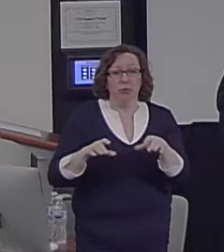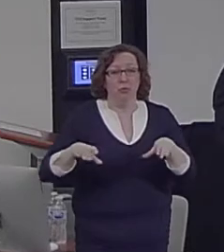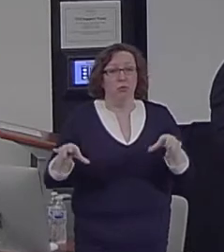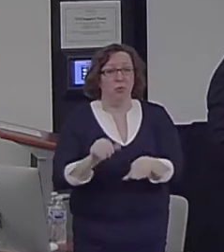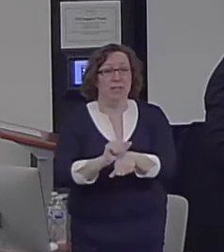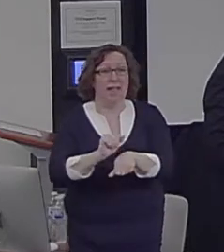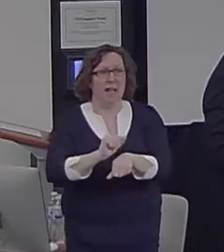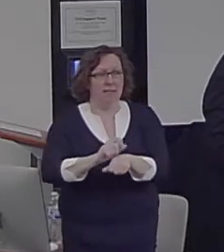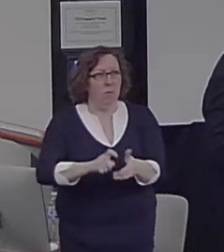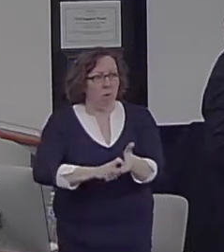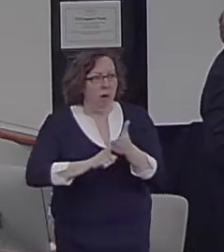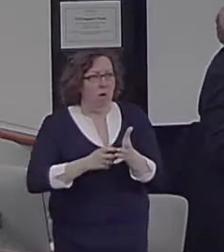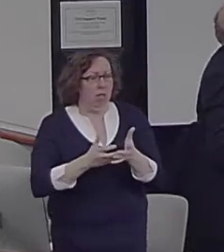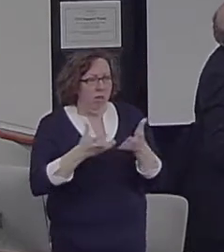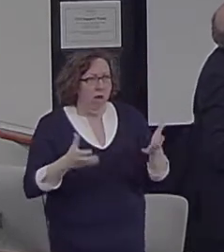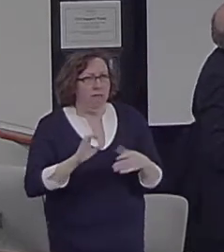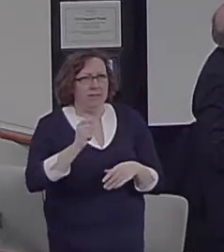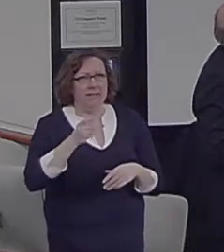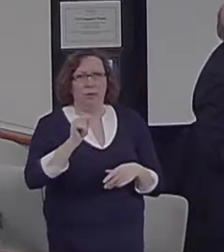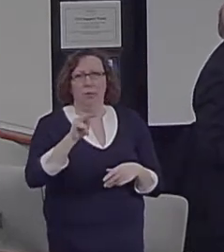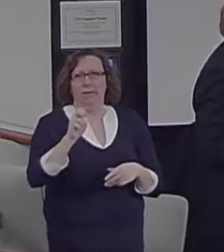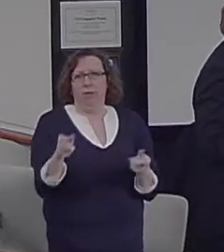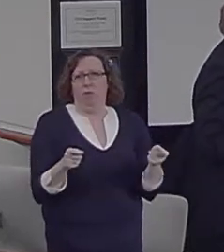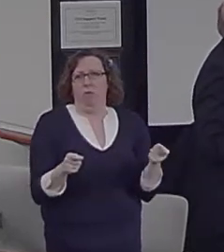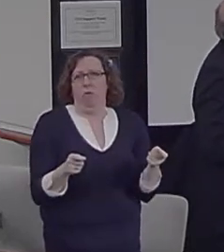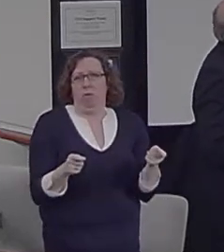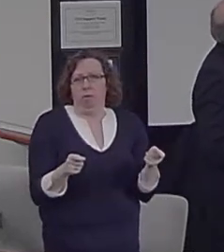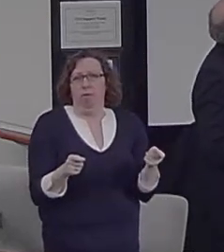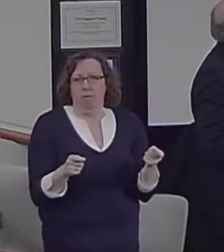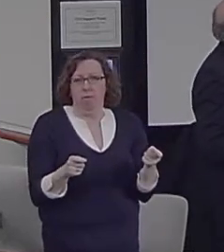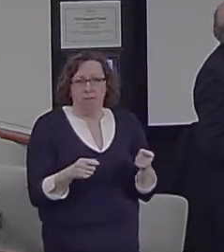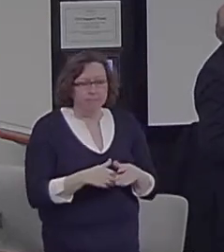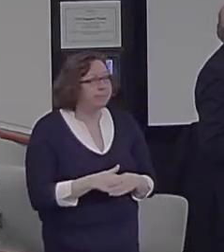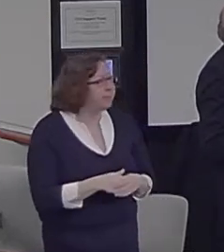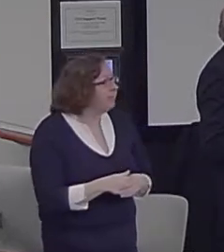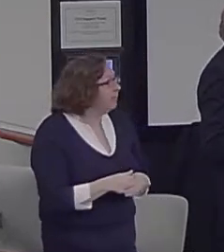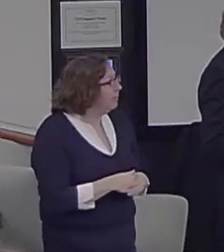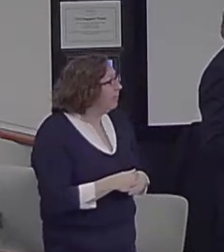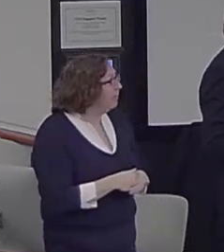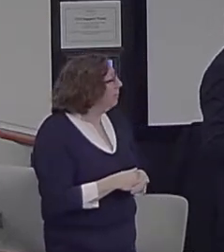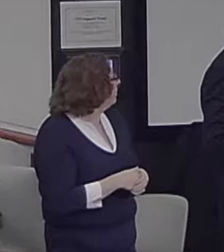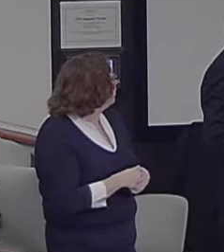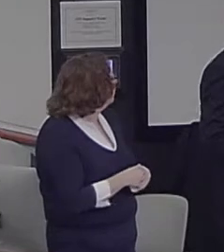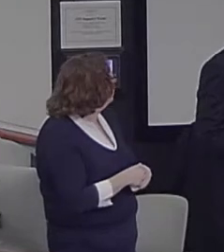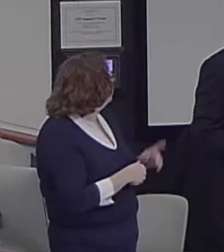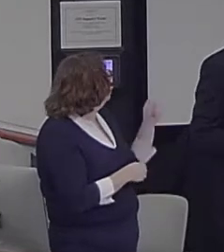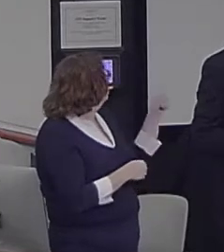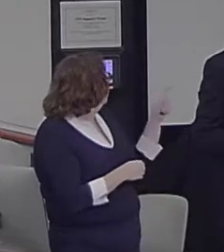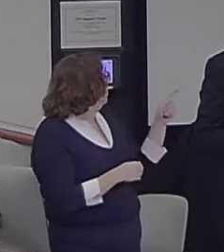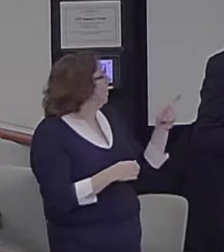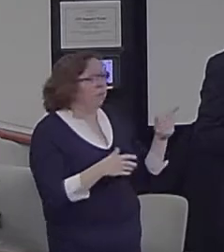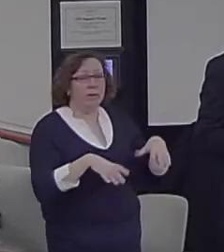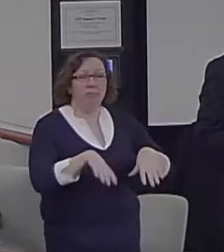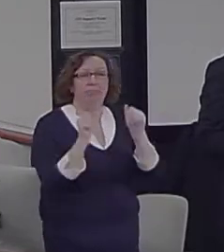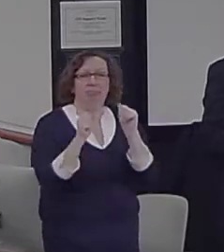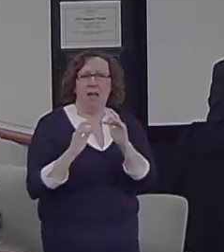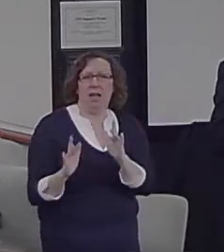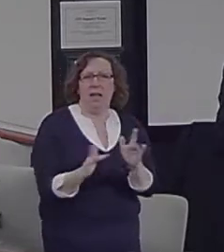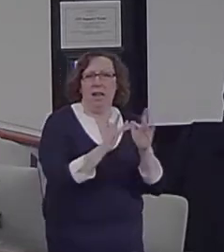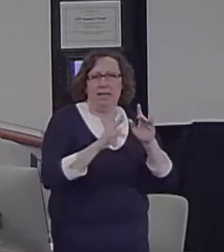We also did a connectivity analysis asking about how